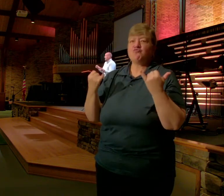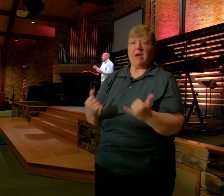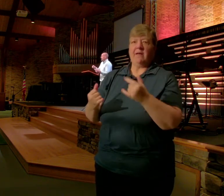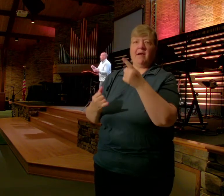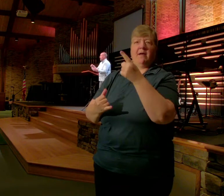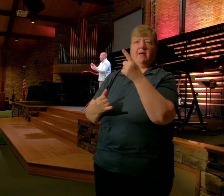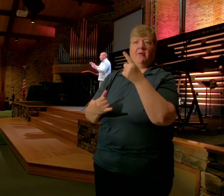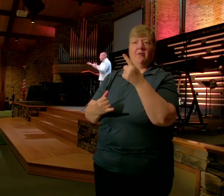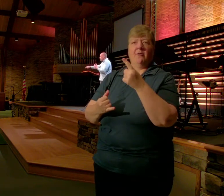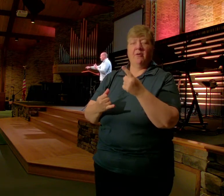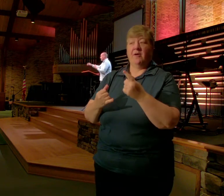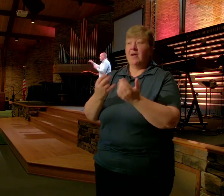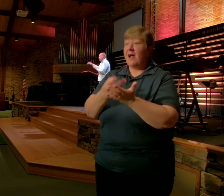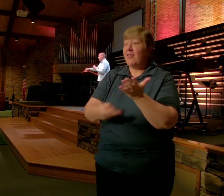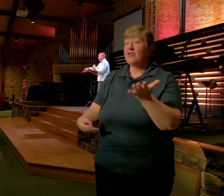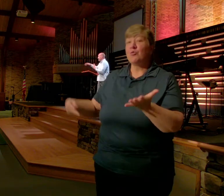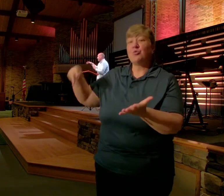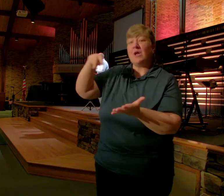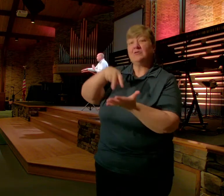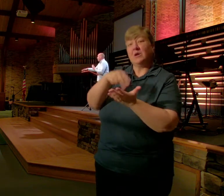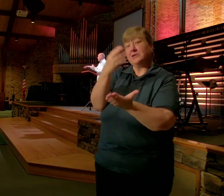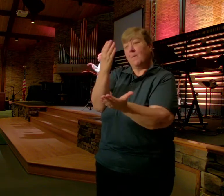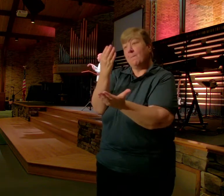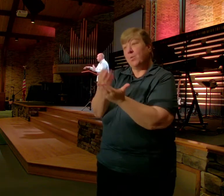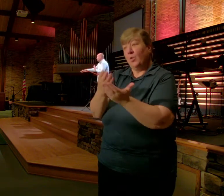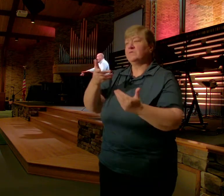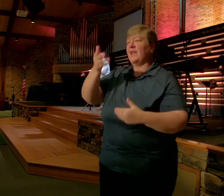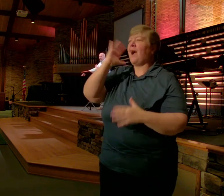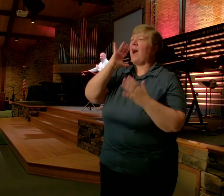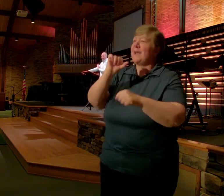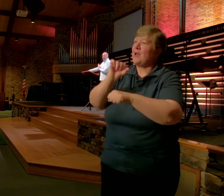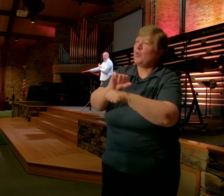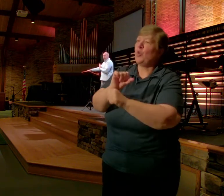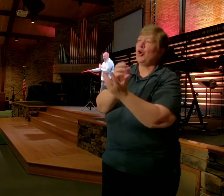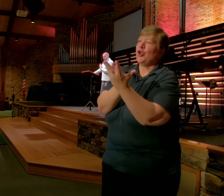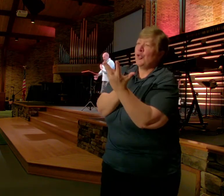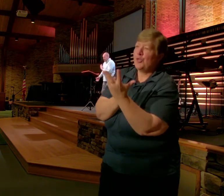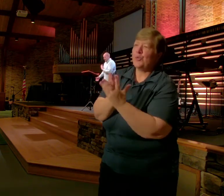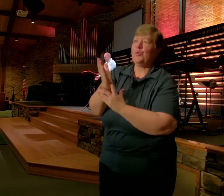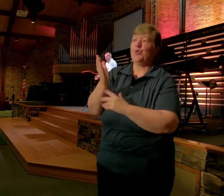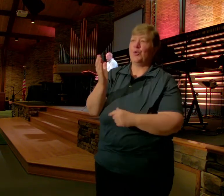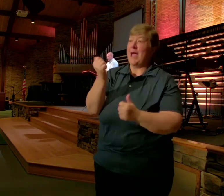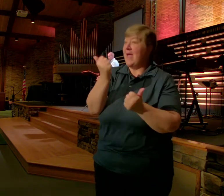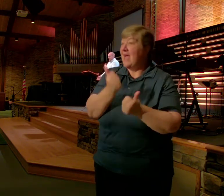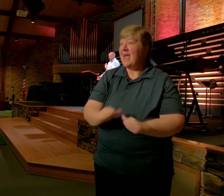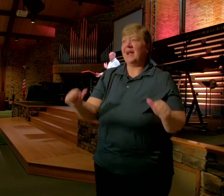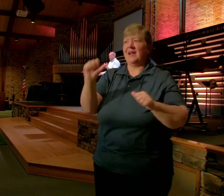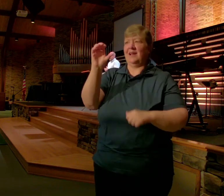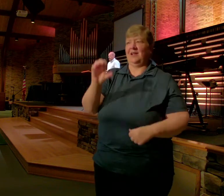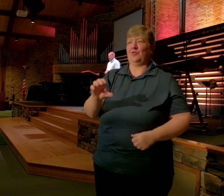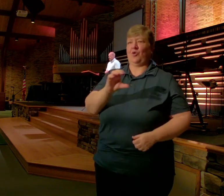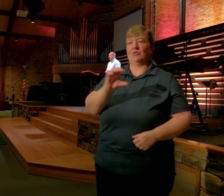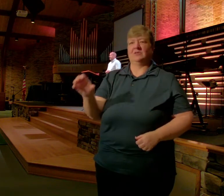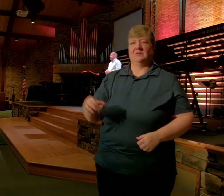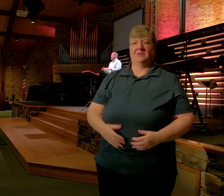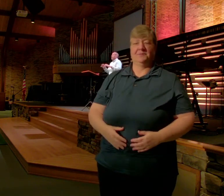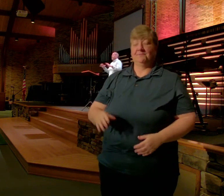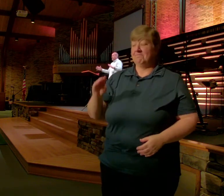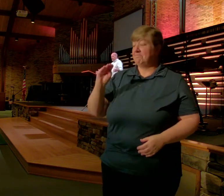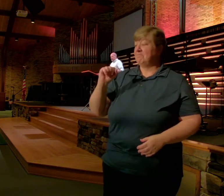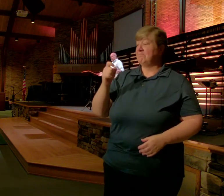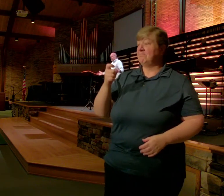Resurrection Proves That God Can work Through any Cross As Max Locato Writes